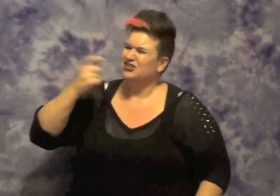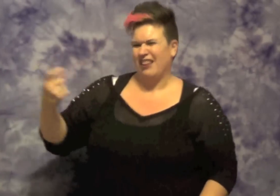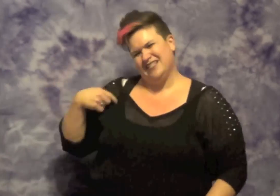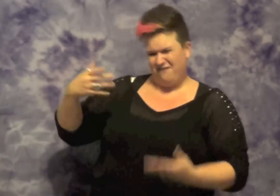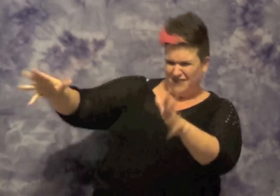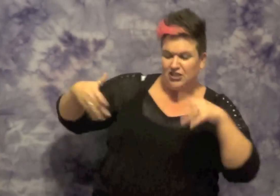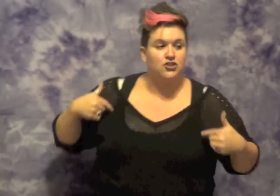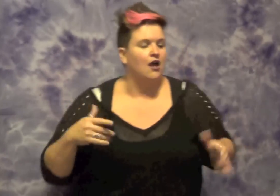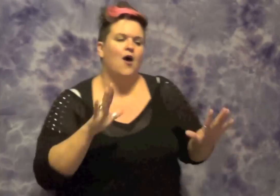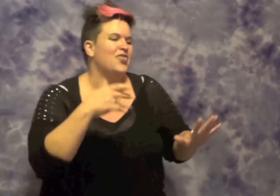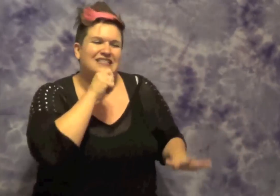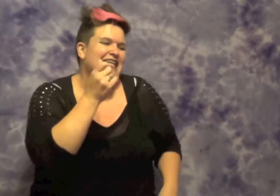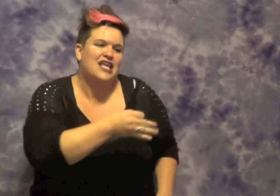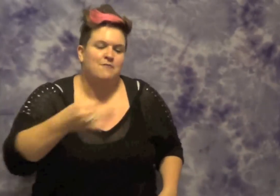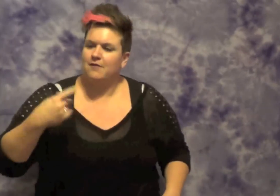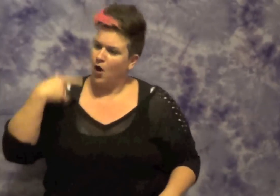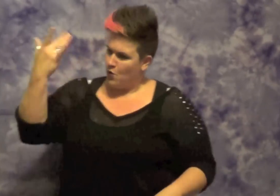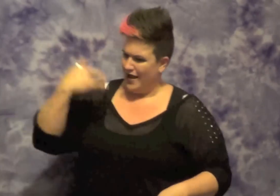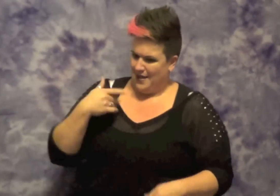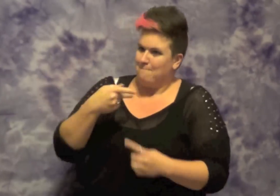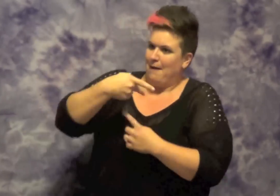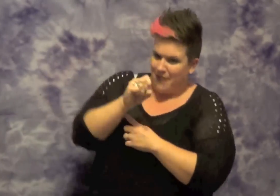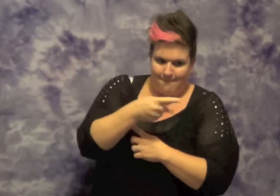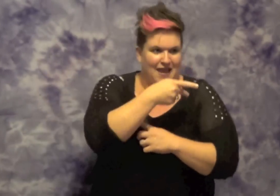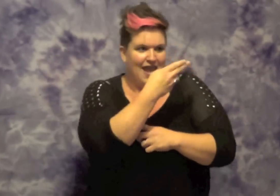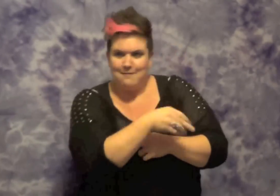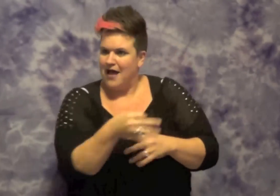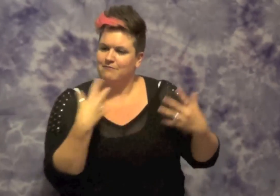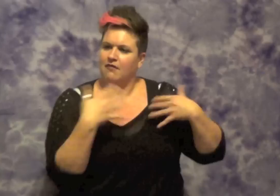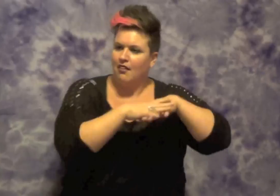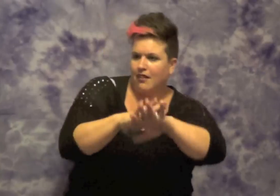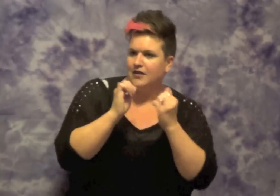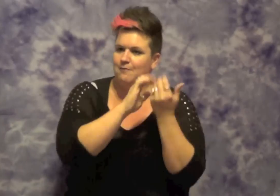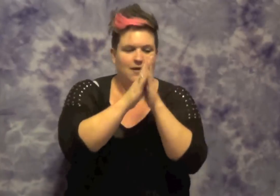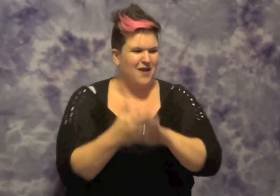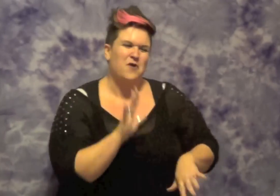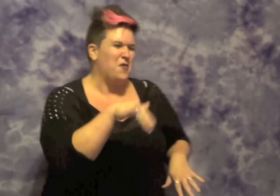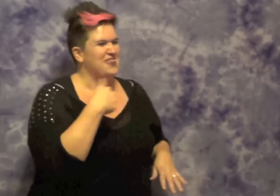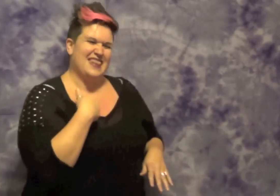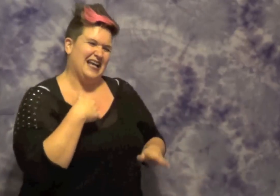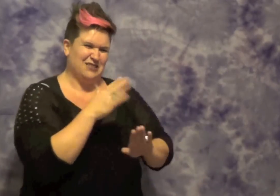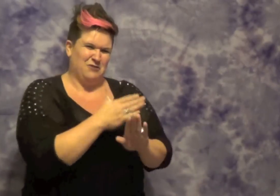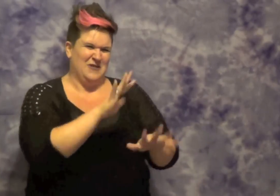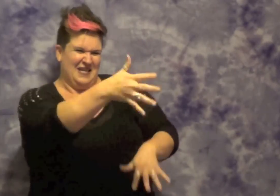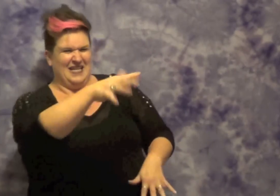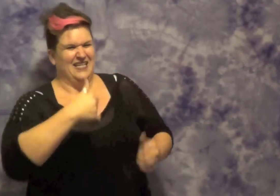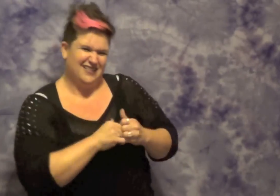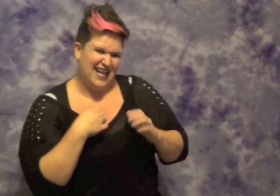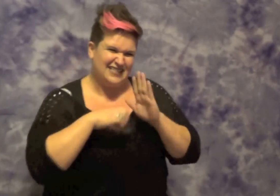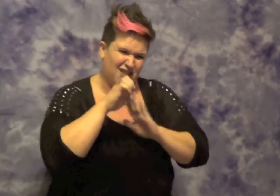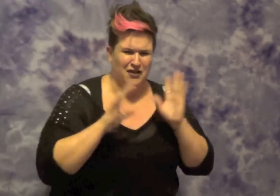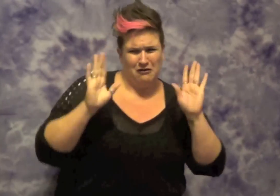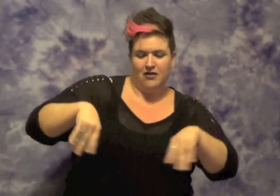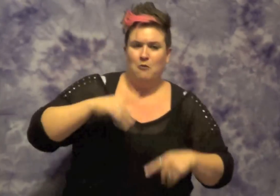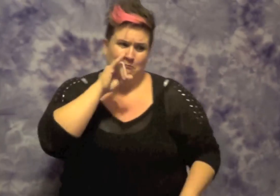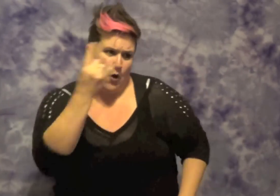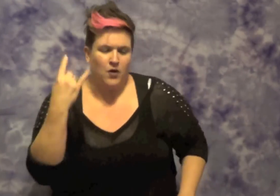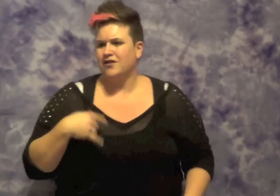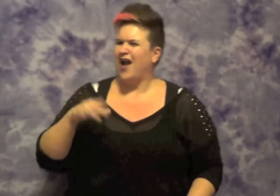hip hop it's pop. Cause I found a hell of way to fuse it. With rock. Shock rap. With dark. Don't want to lose yourself. I'll make them lose it. I don't know how to make songs like that. I don't